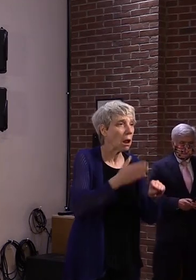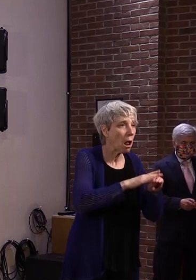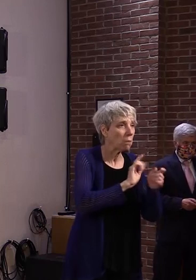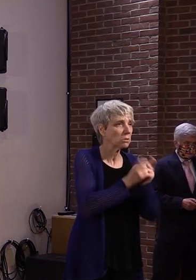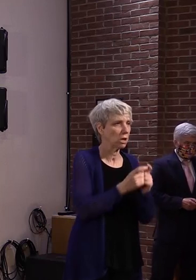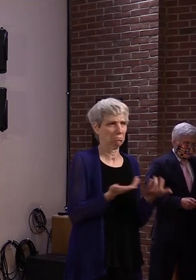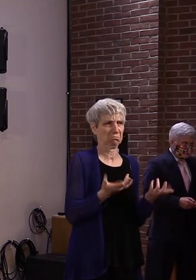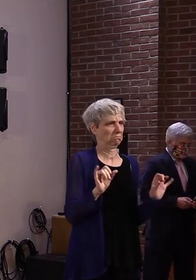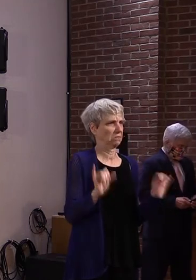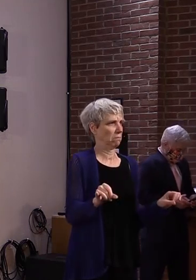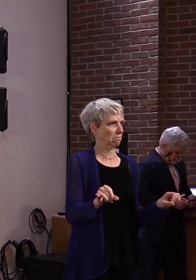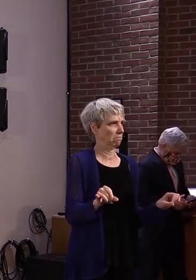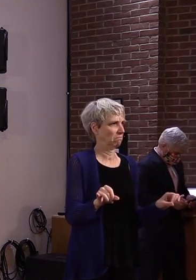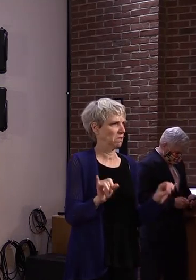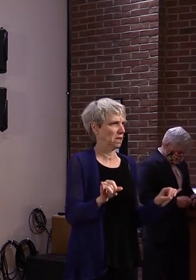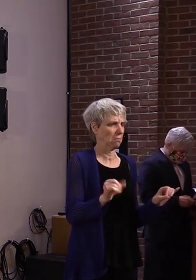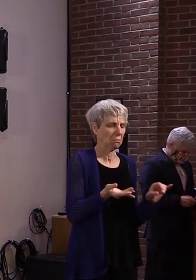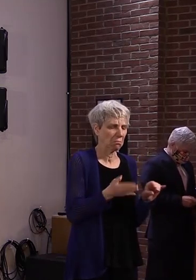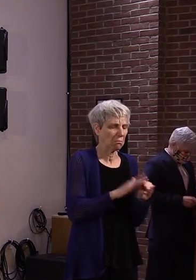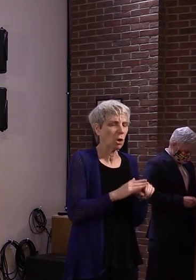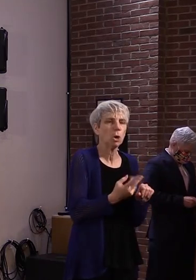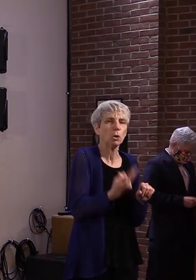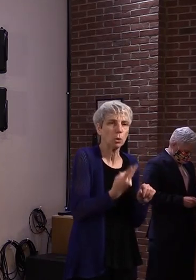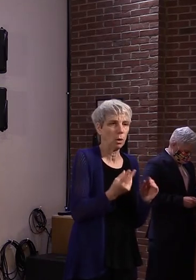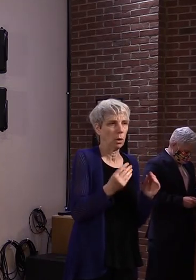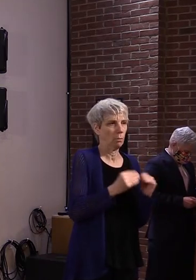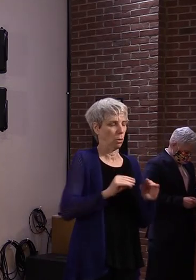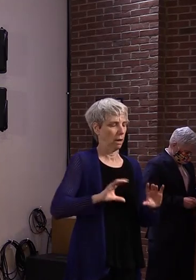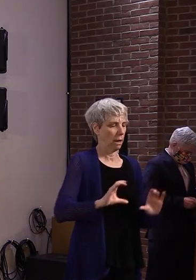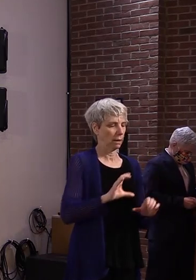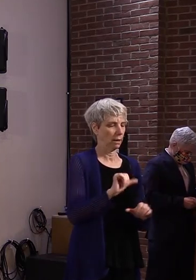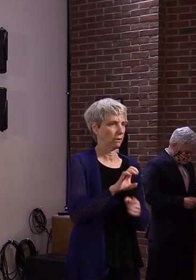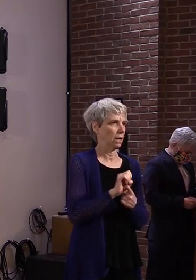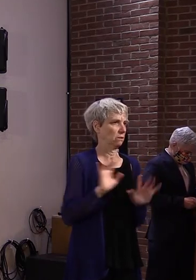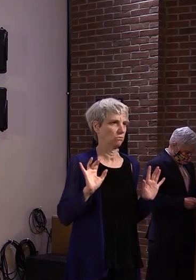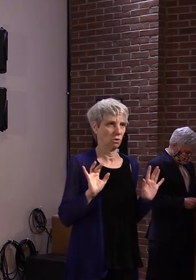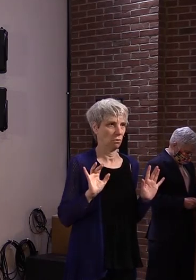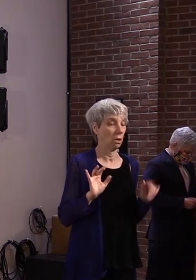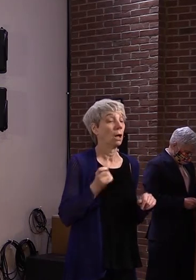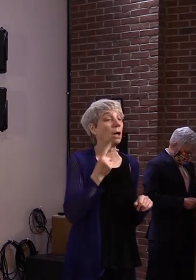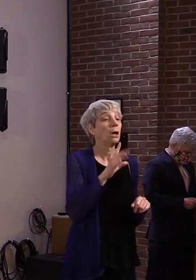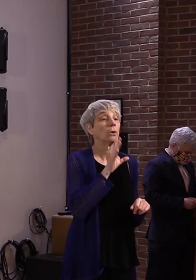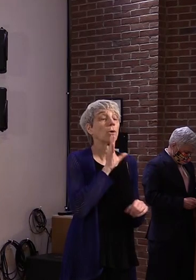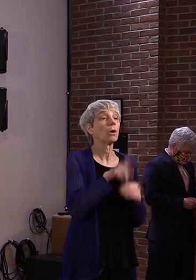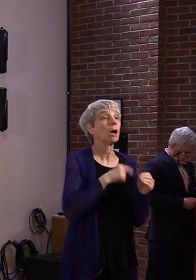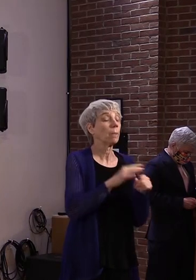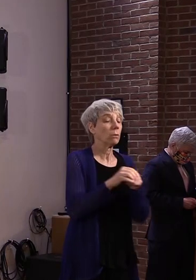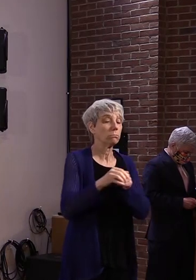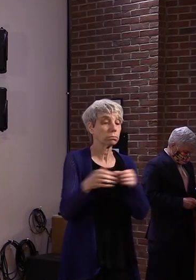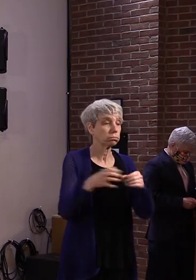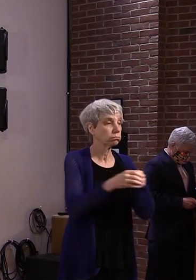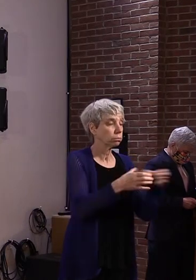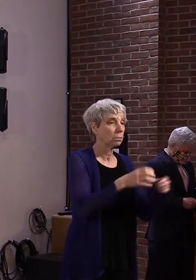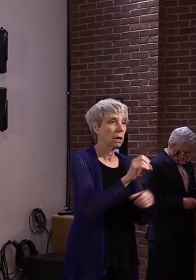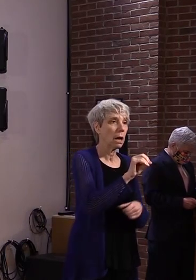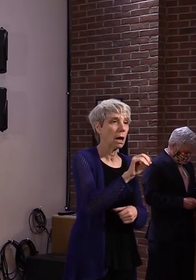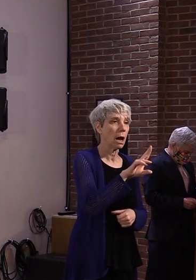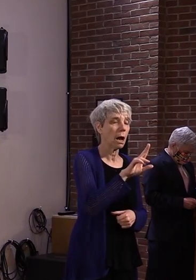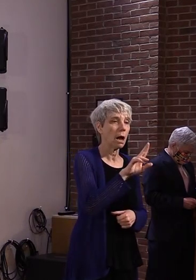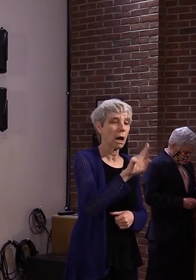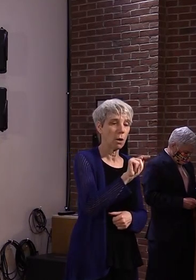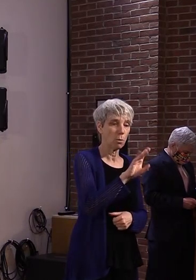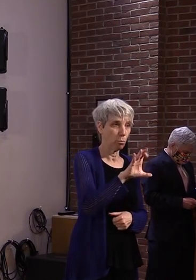over the Vermont cases. In terms of the Vermont outbreaks, the two predominant ones that were